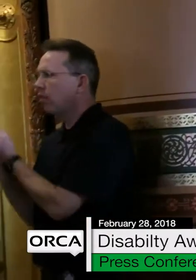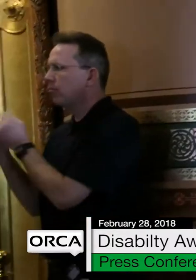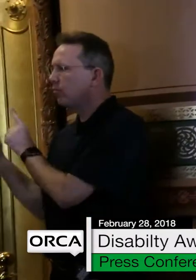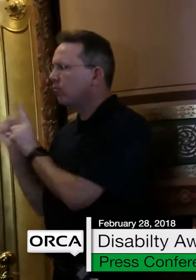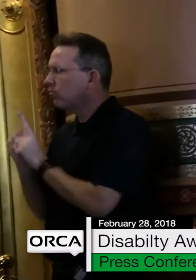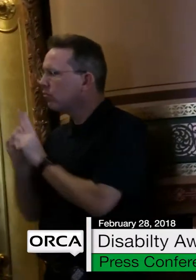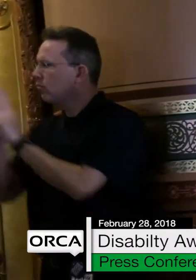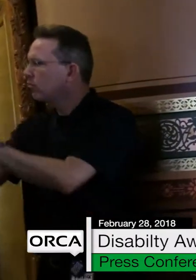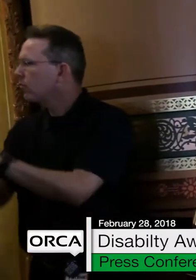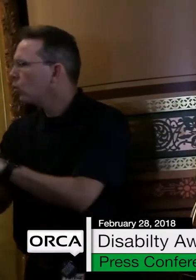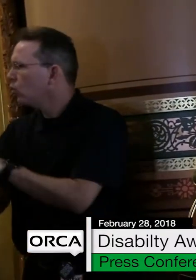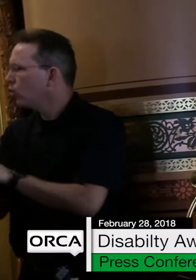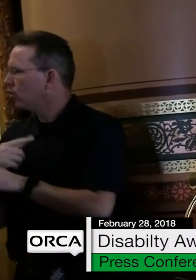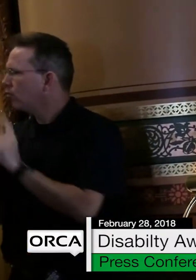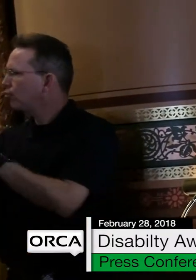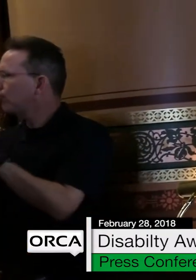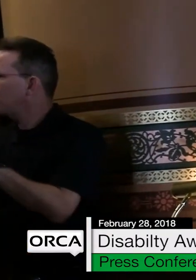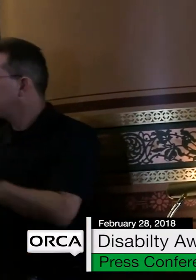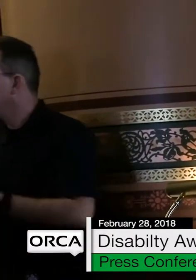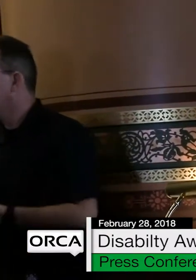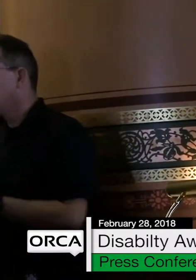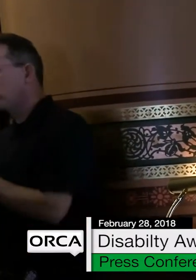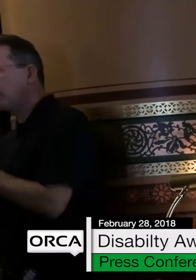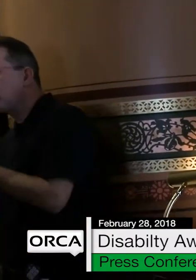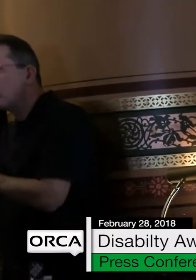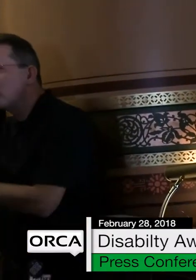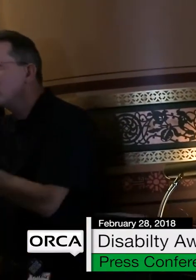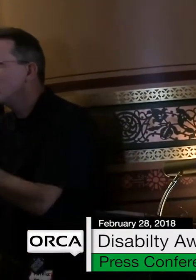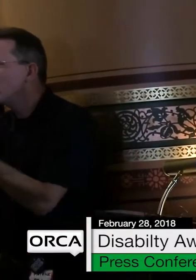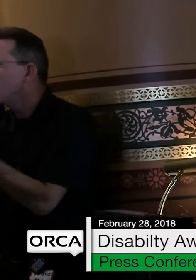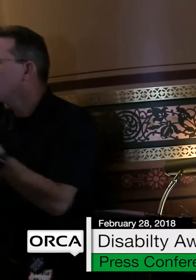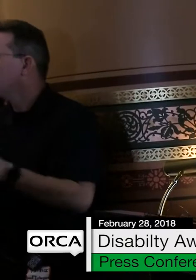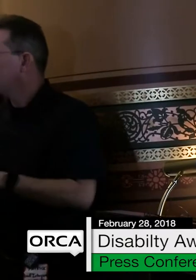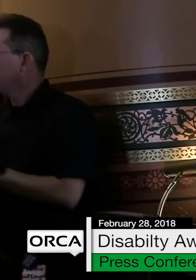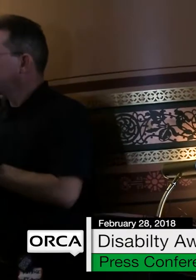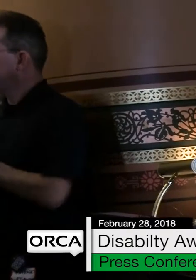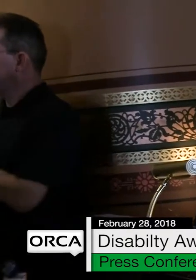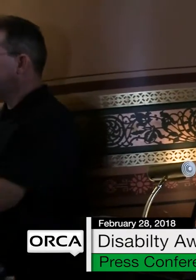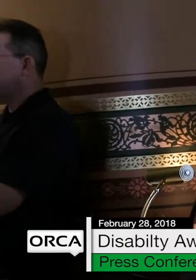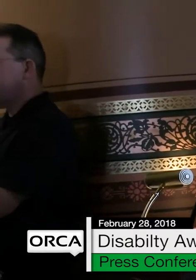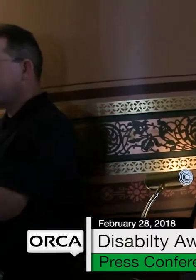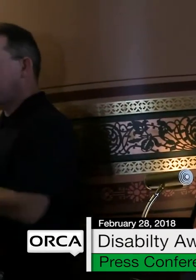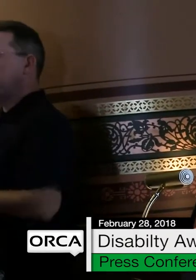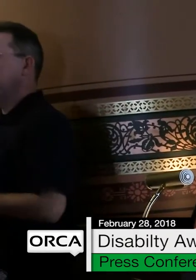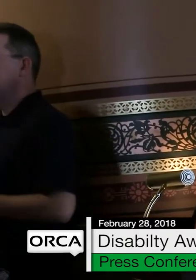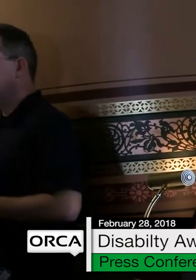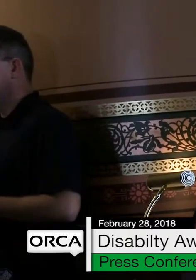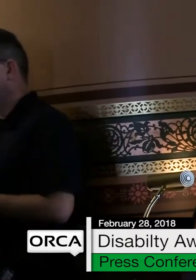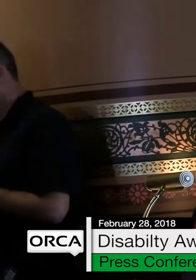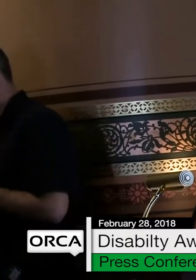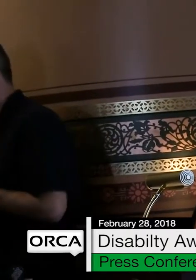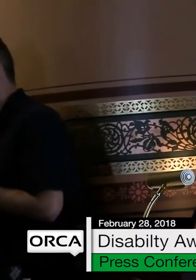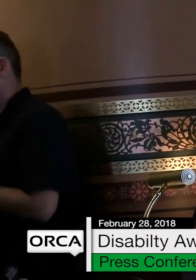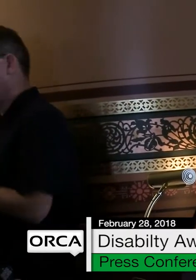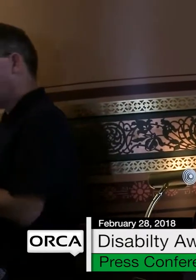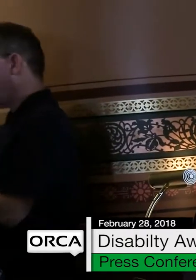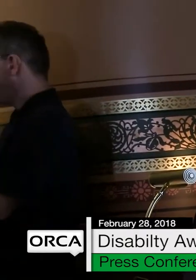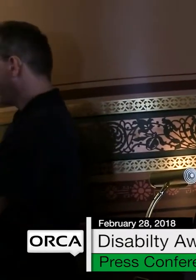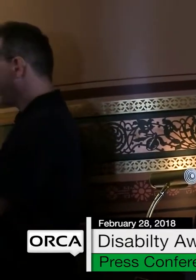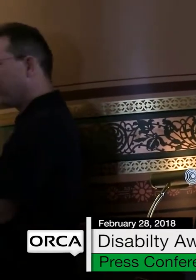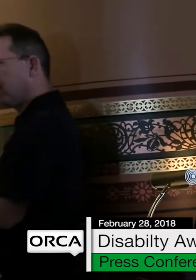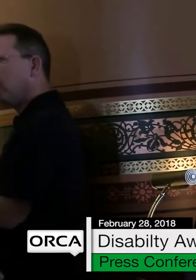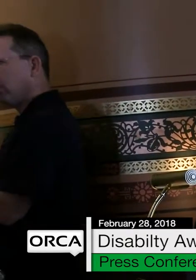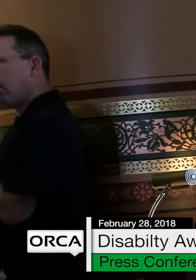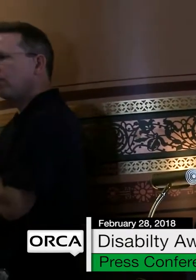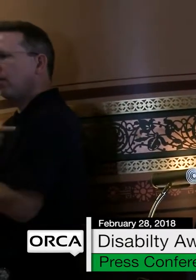It puts strength in me, and I learn from people. It puts positivity in my spirit, and the